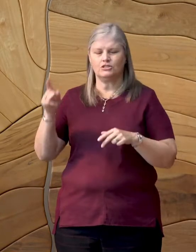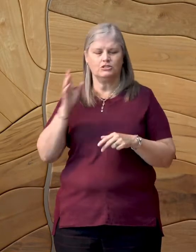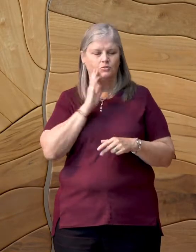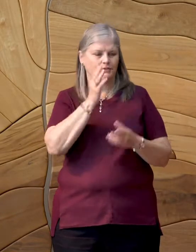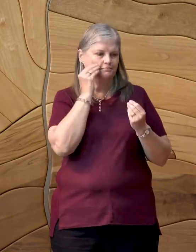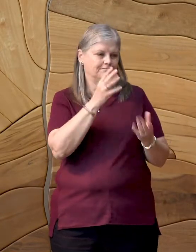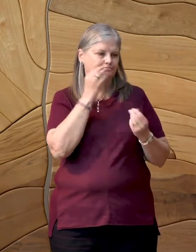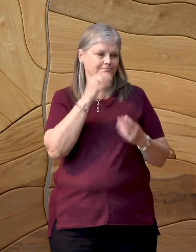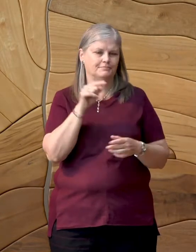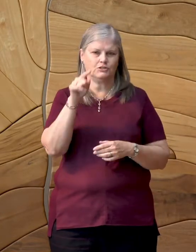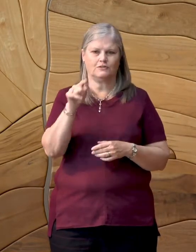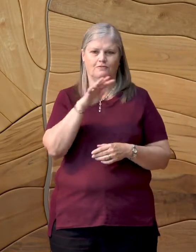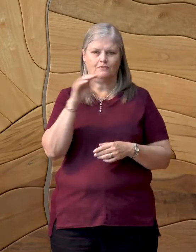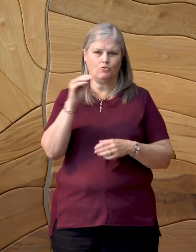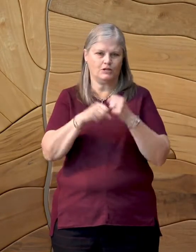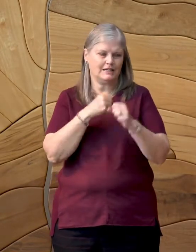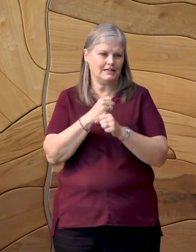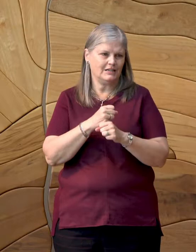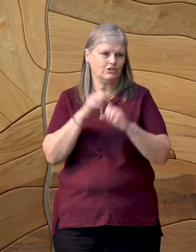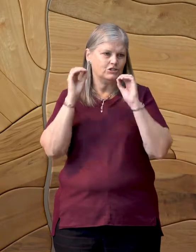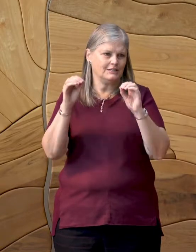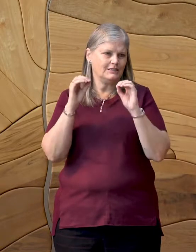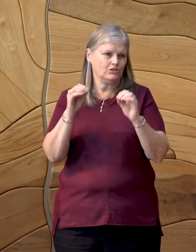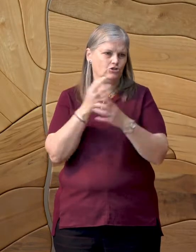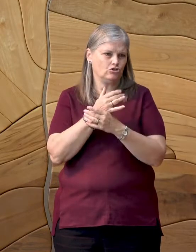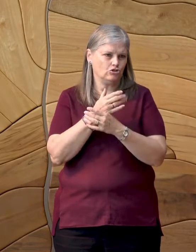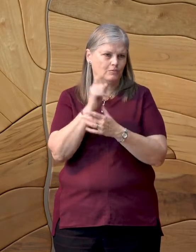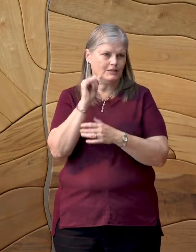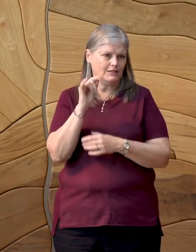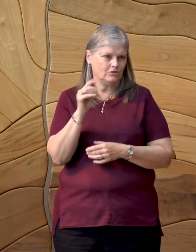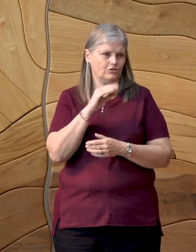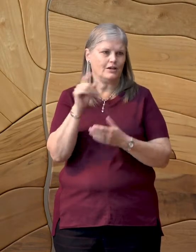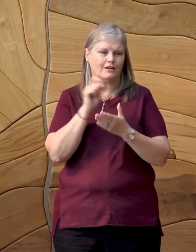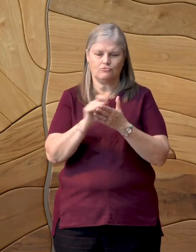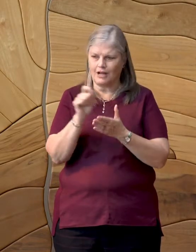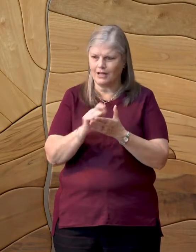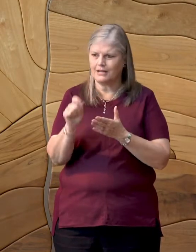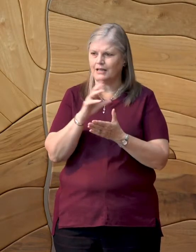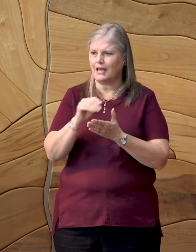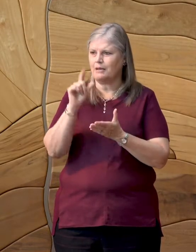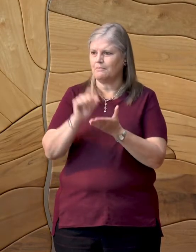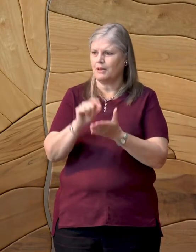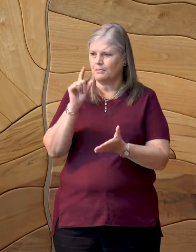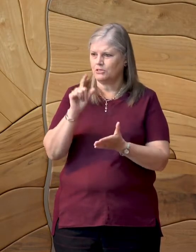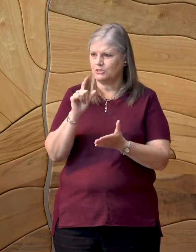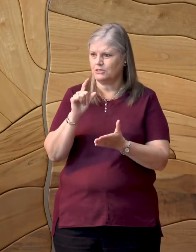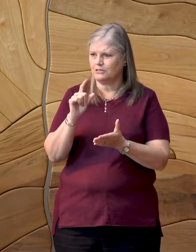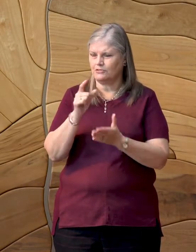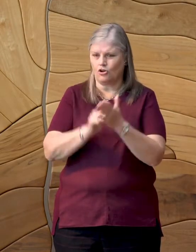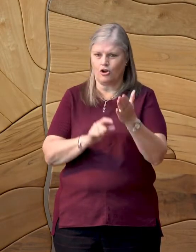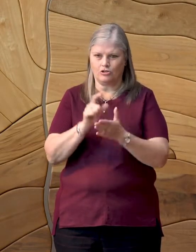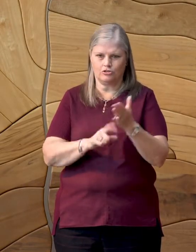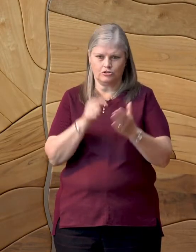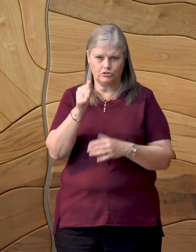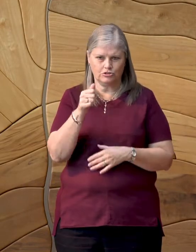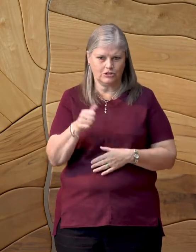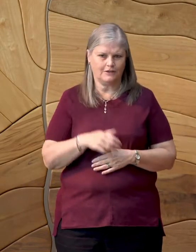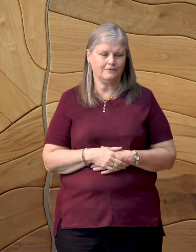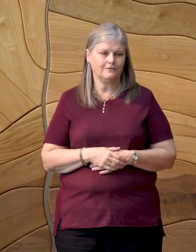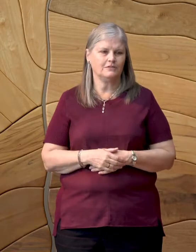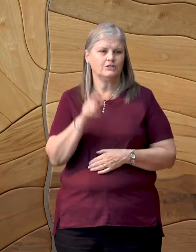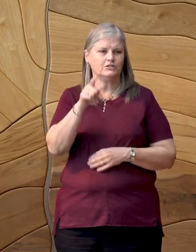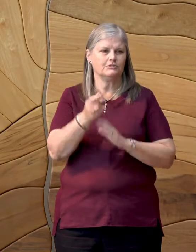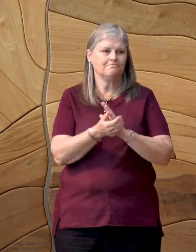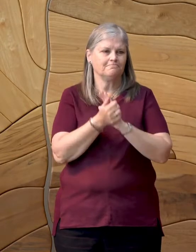nearly 40 years of teaching German literature and writing and publishing scholarly articles. She is a